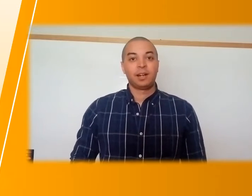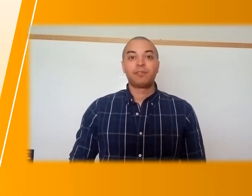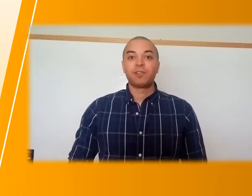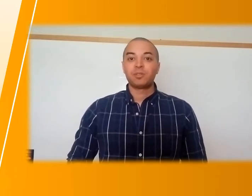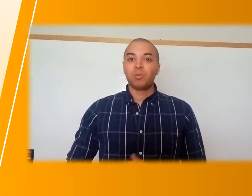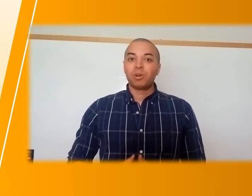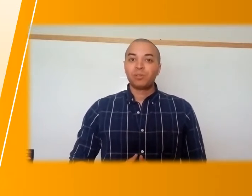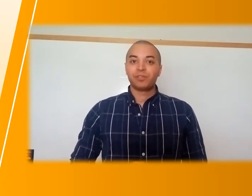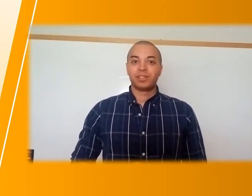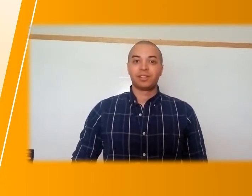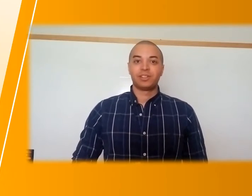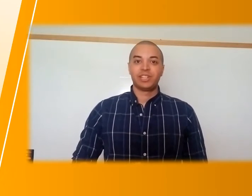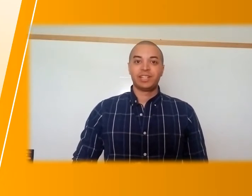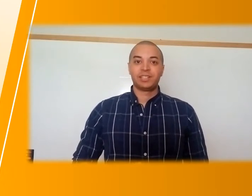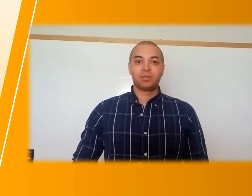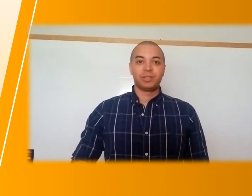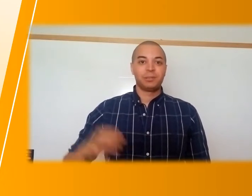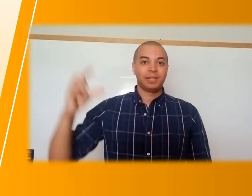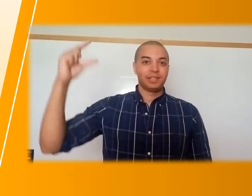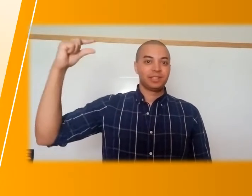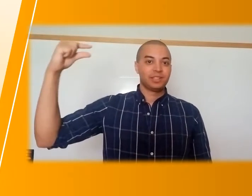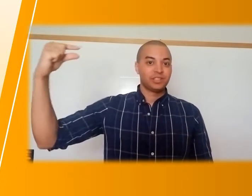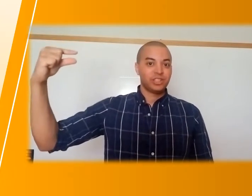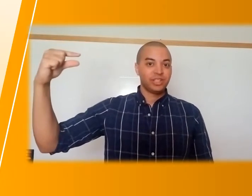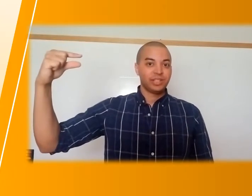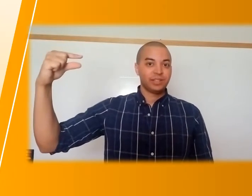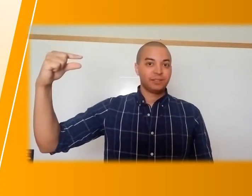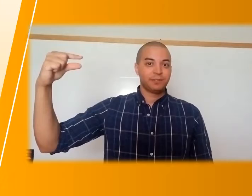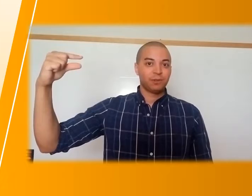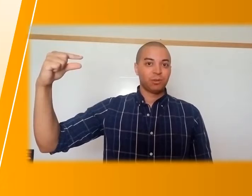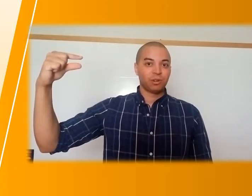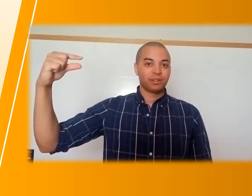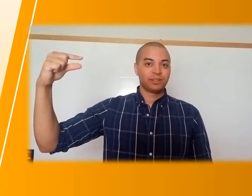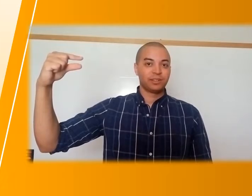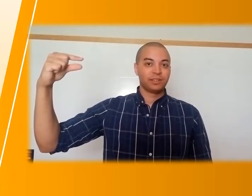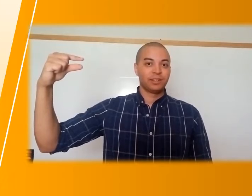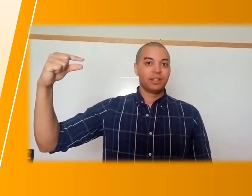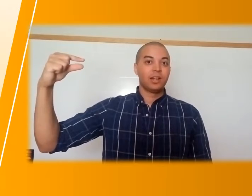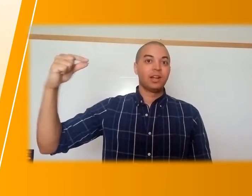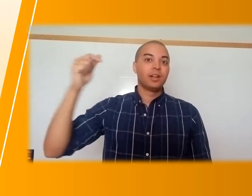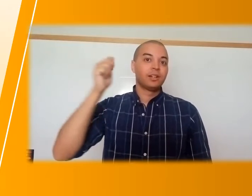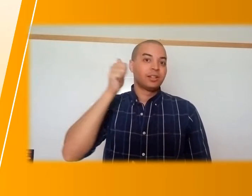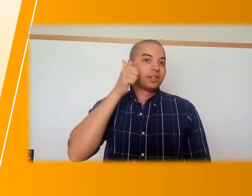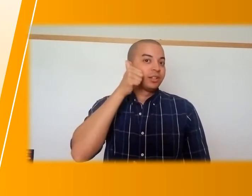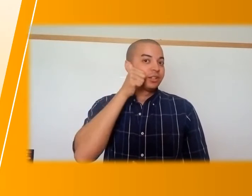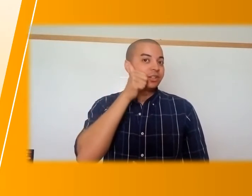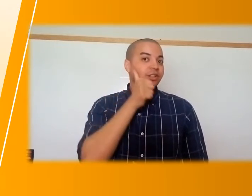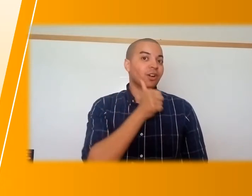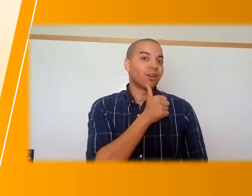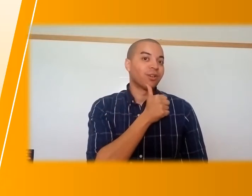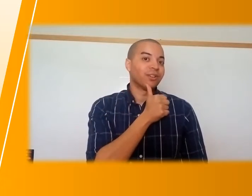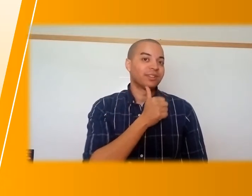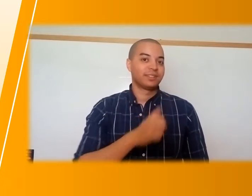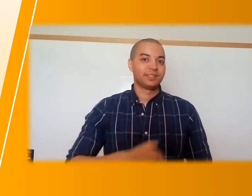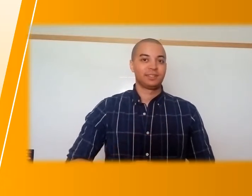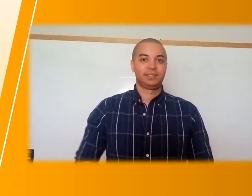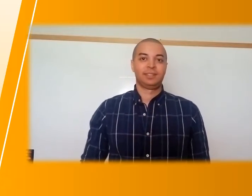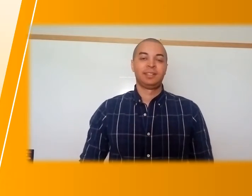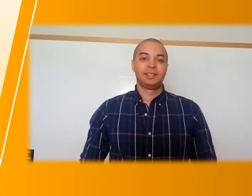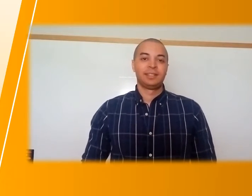Our first word for letter G is going to be G for girl.